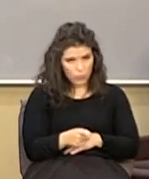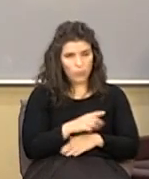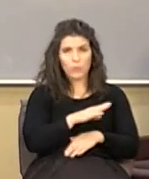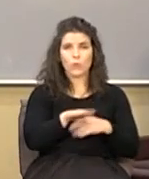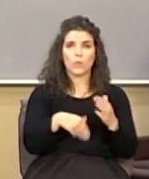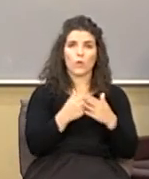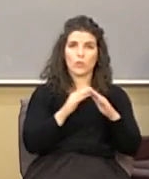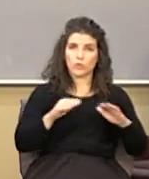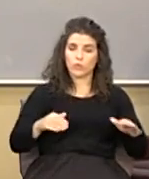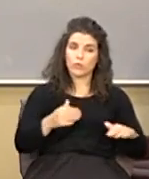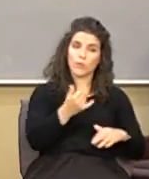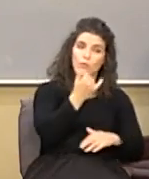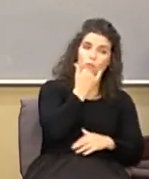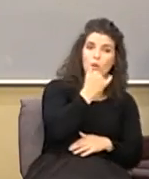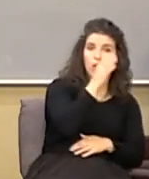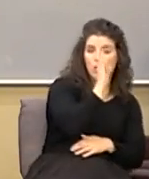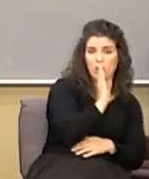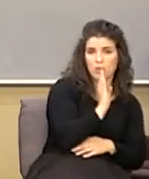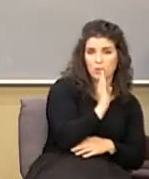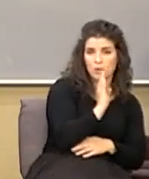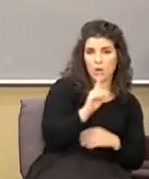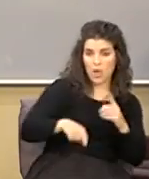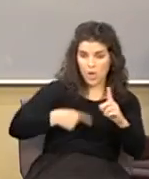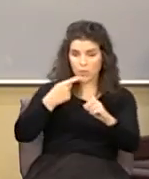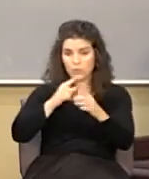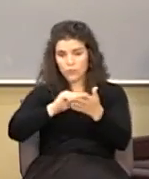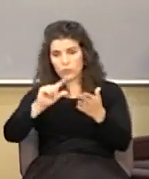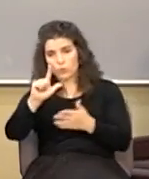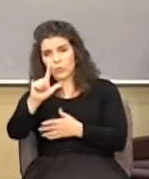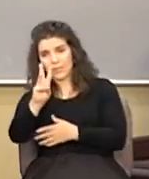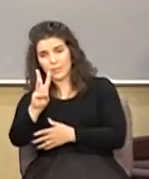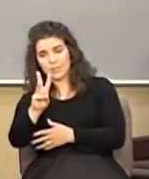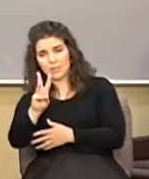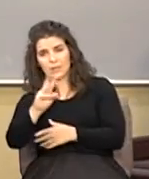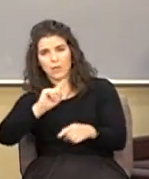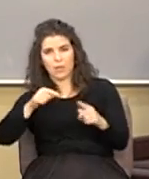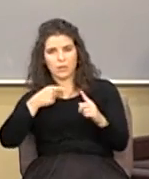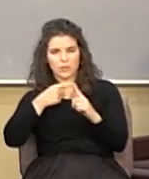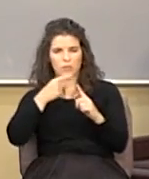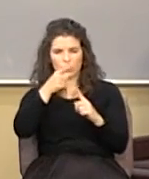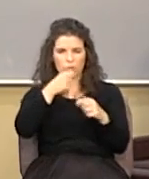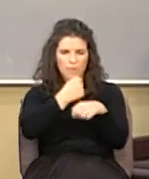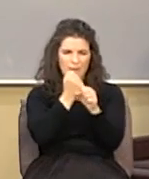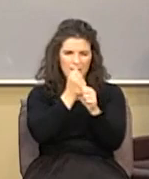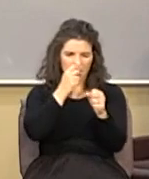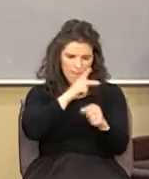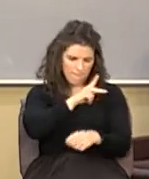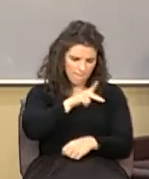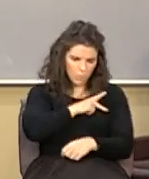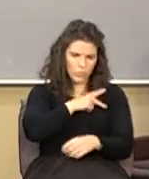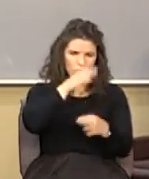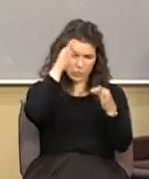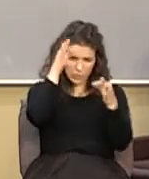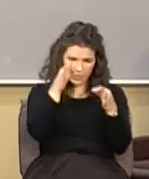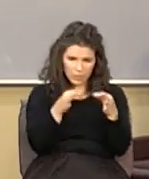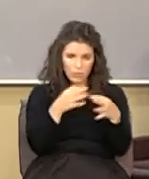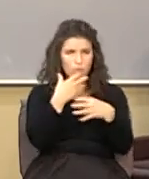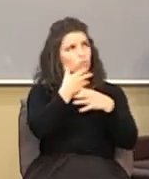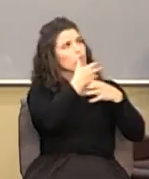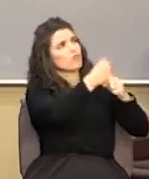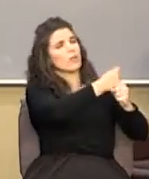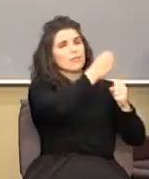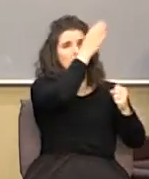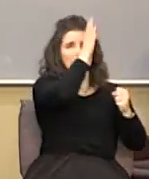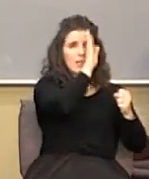the children of the wrong God until verse 26 until you make a personal choice to trust the